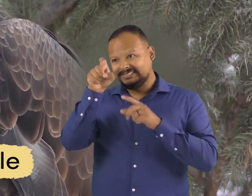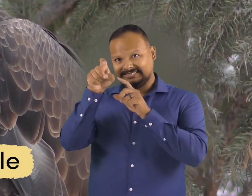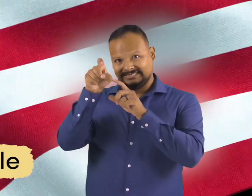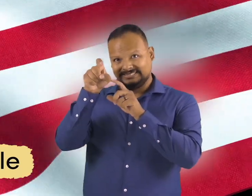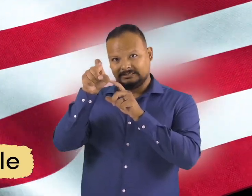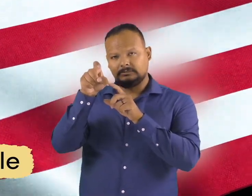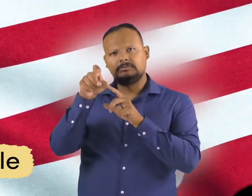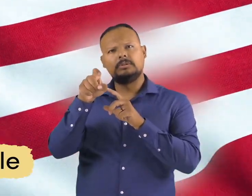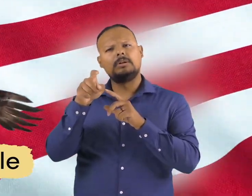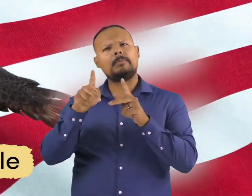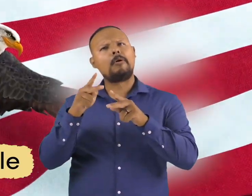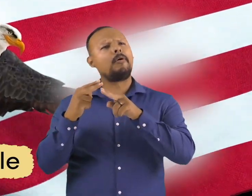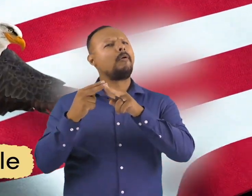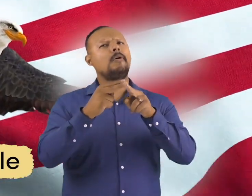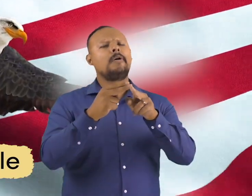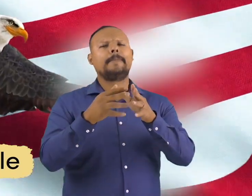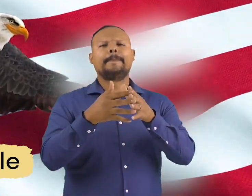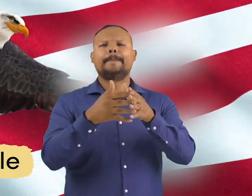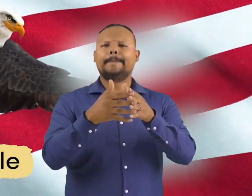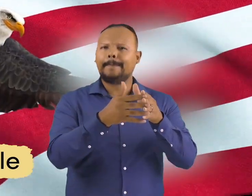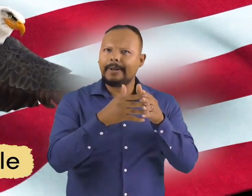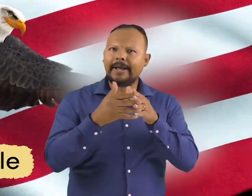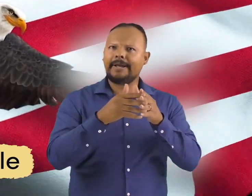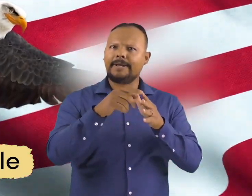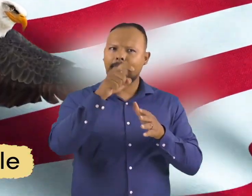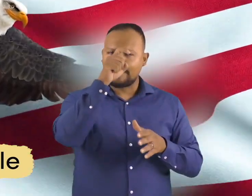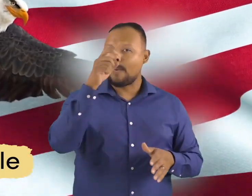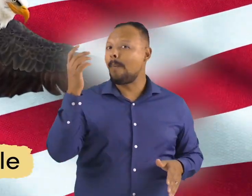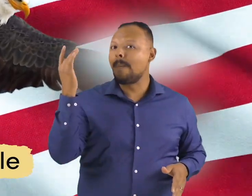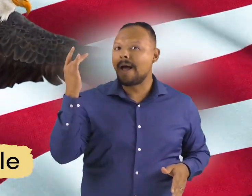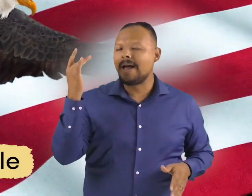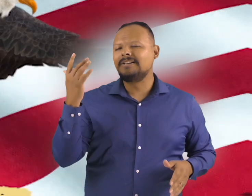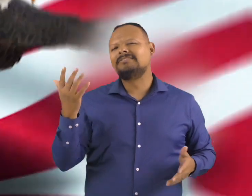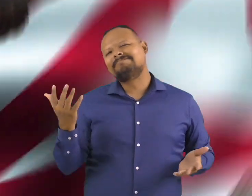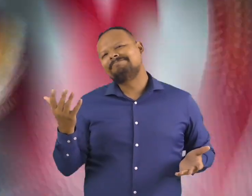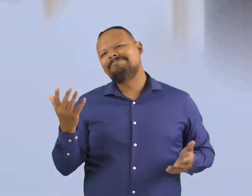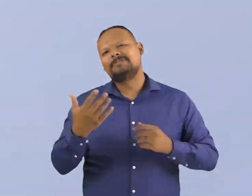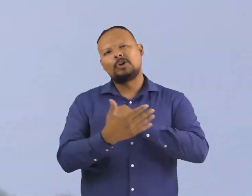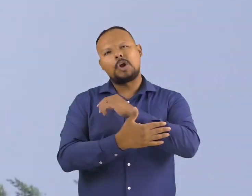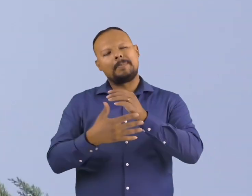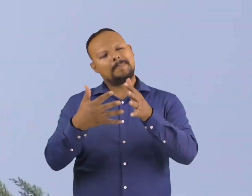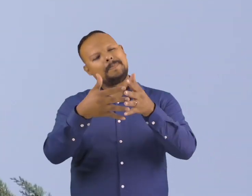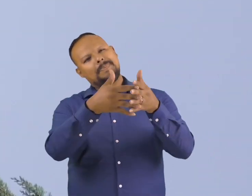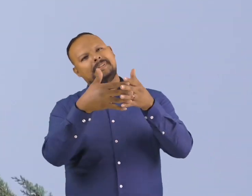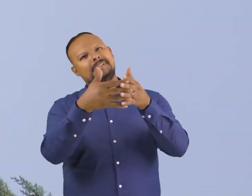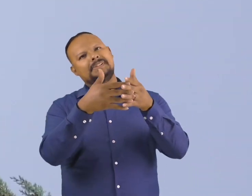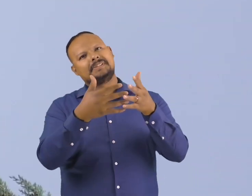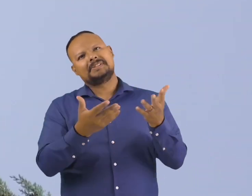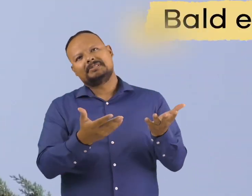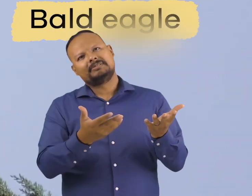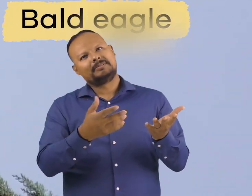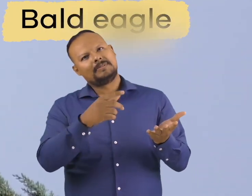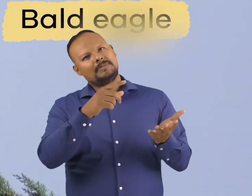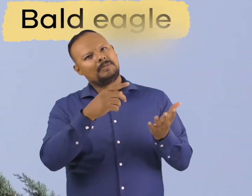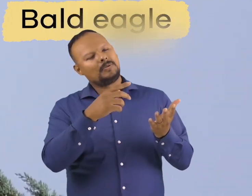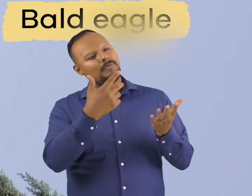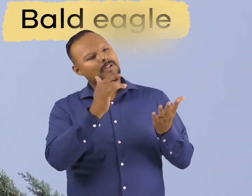because it is the national bird of the United States of America, it is most often called a bald